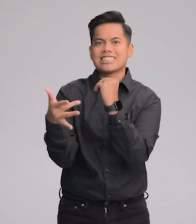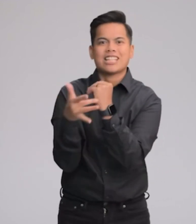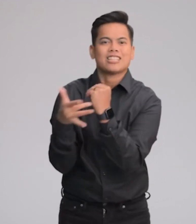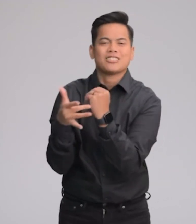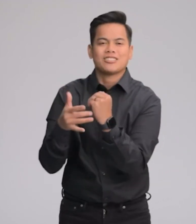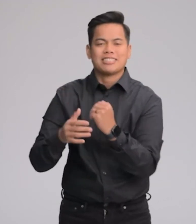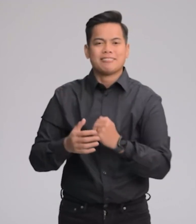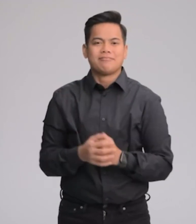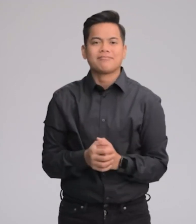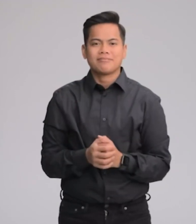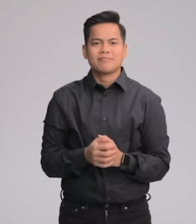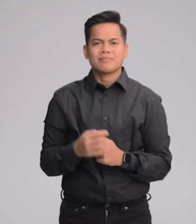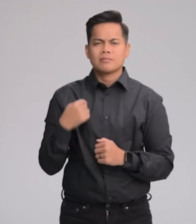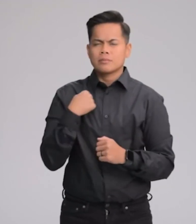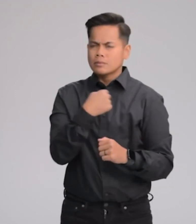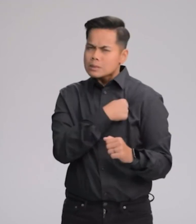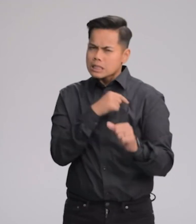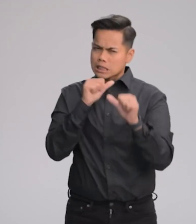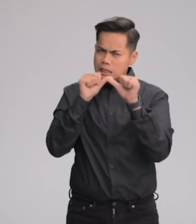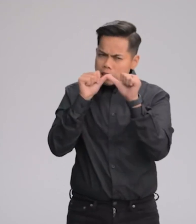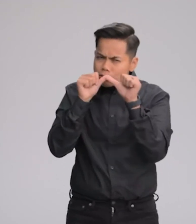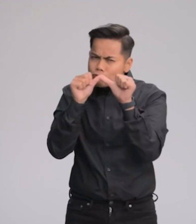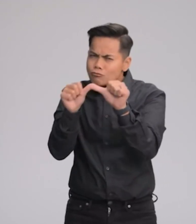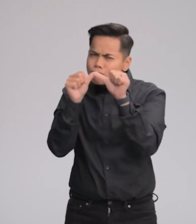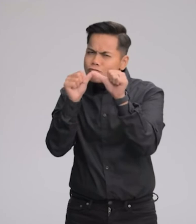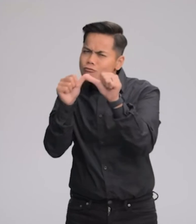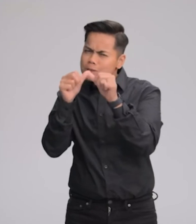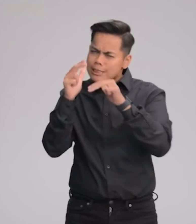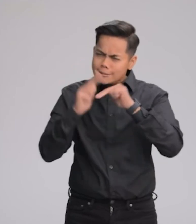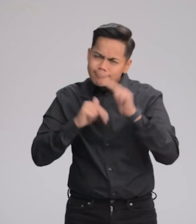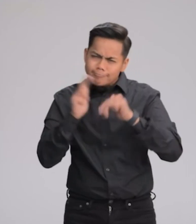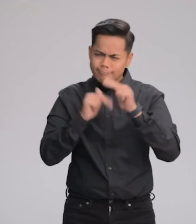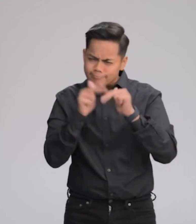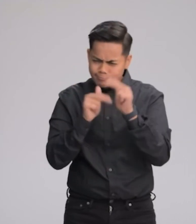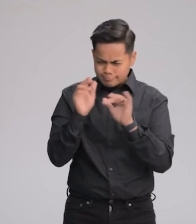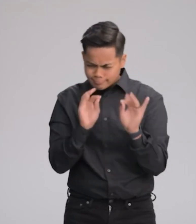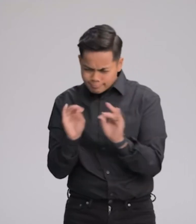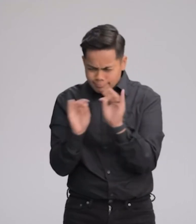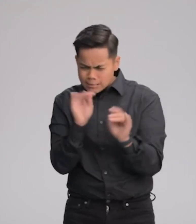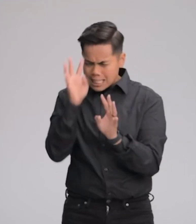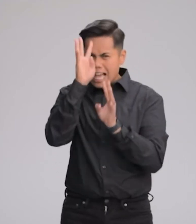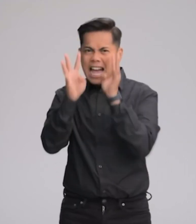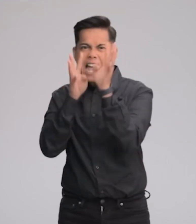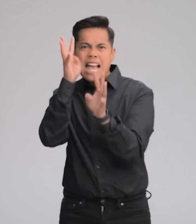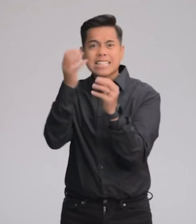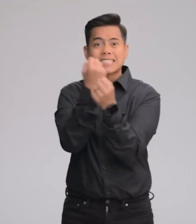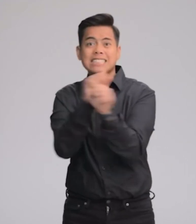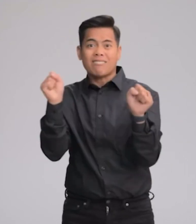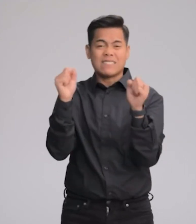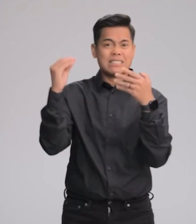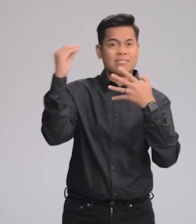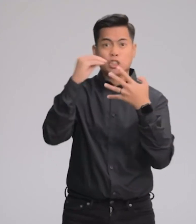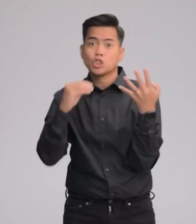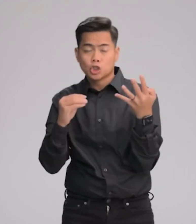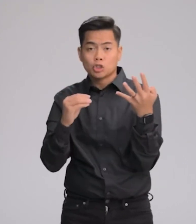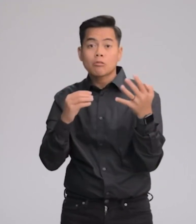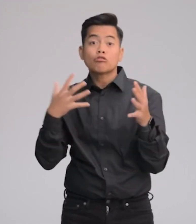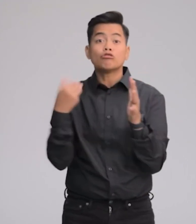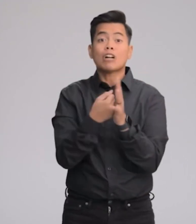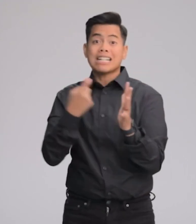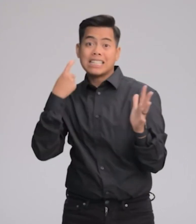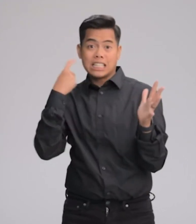camera technologies. And we're continuing to build more safety features into iPhone with crash detection,